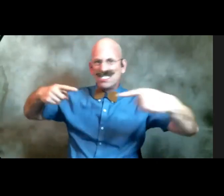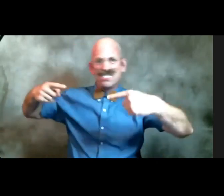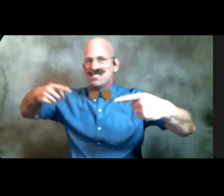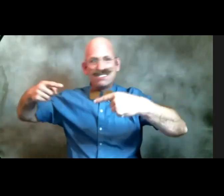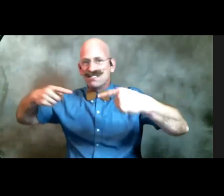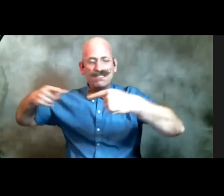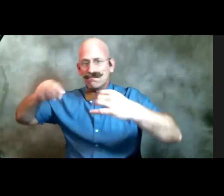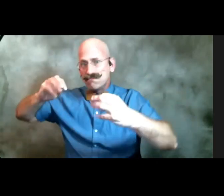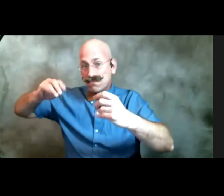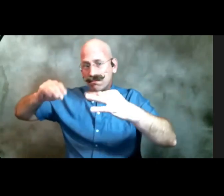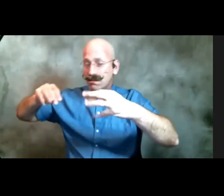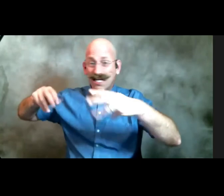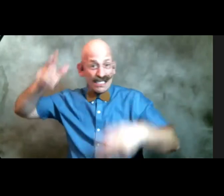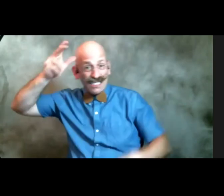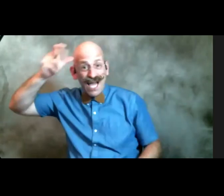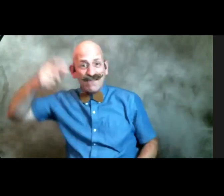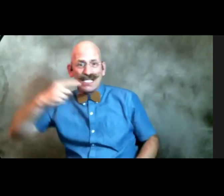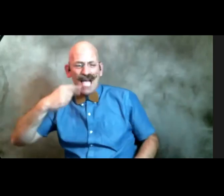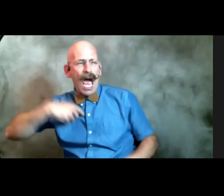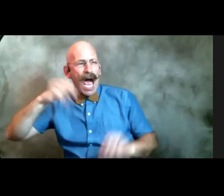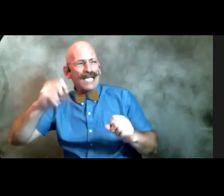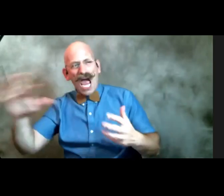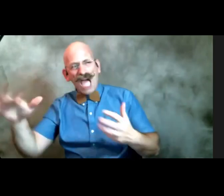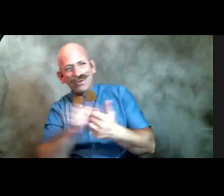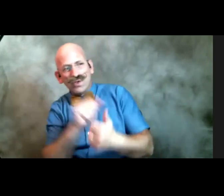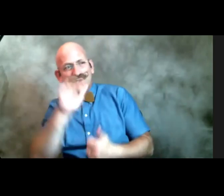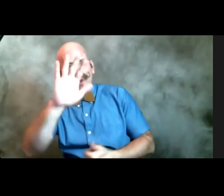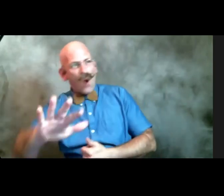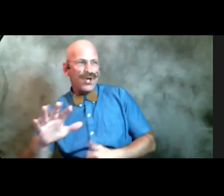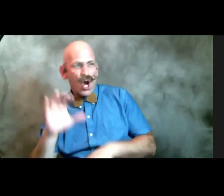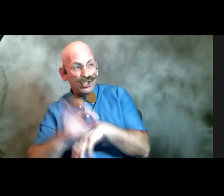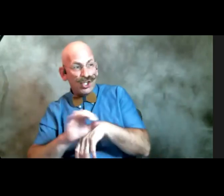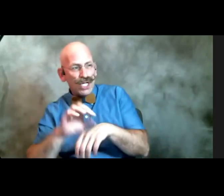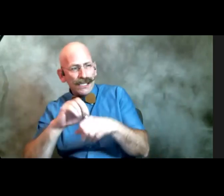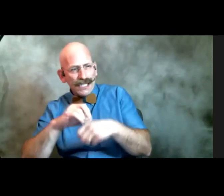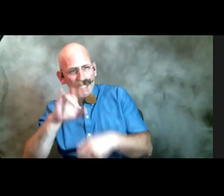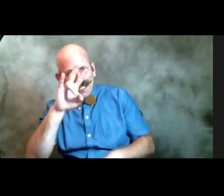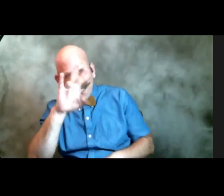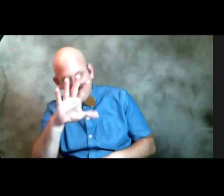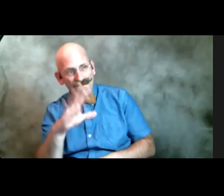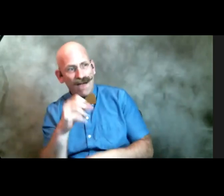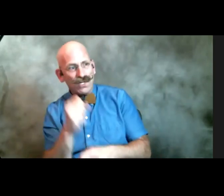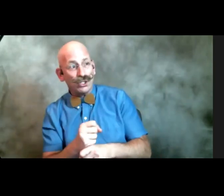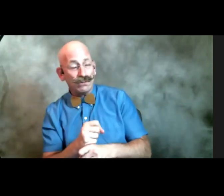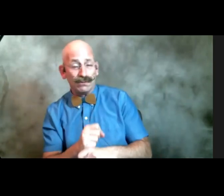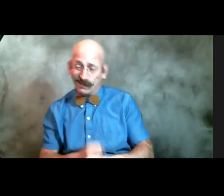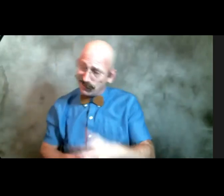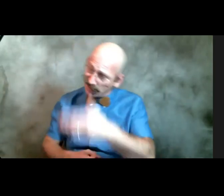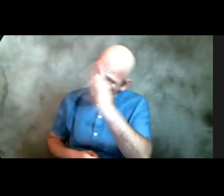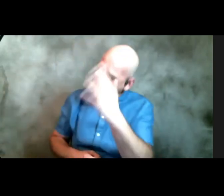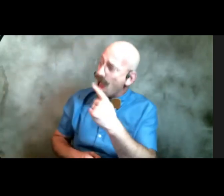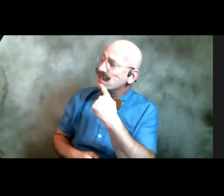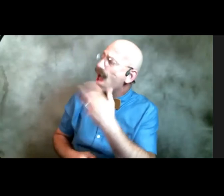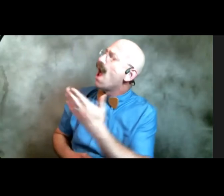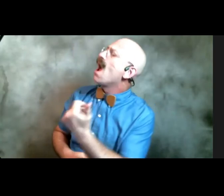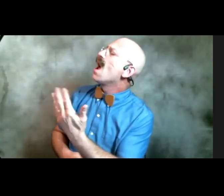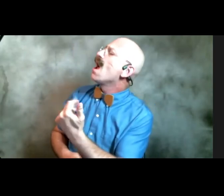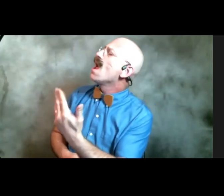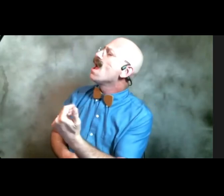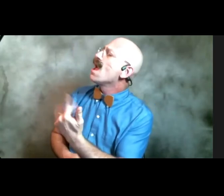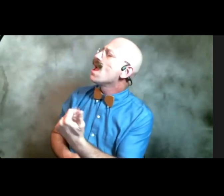God I can destroy your church in 75 years and God said bring it go ahead